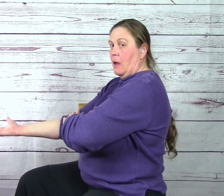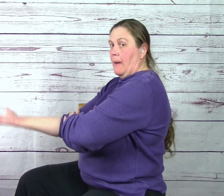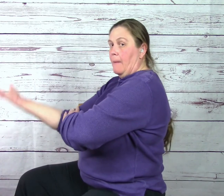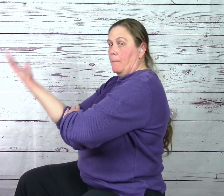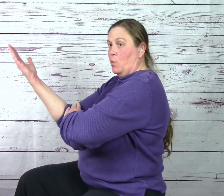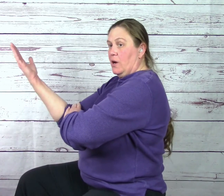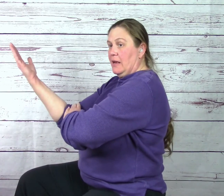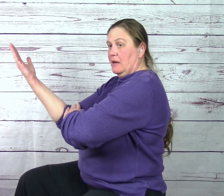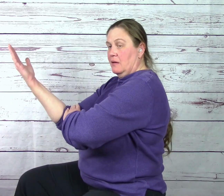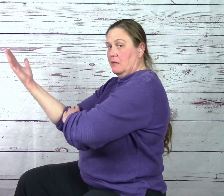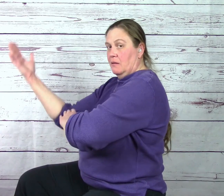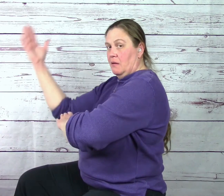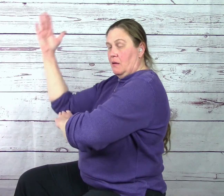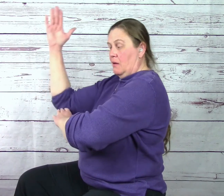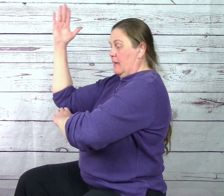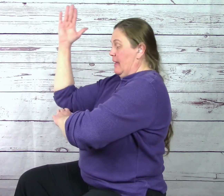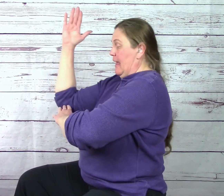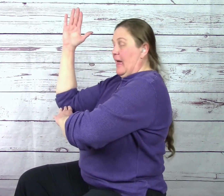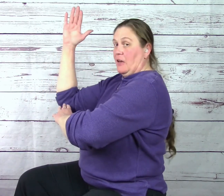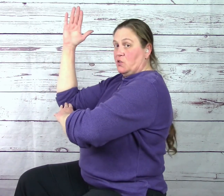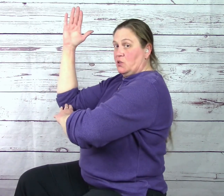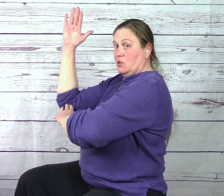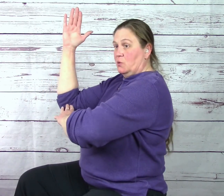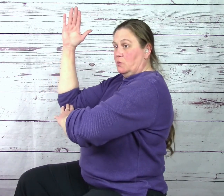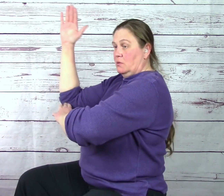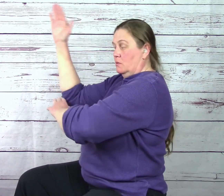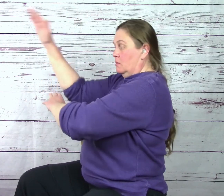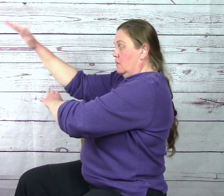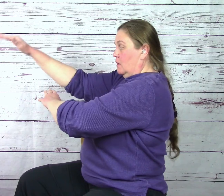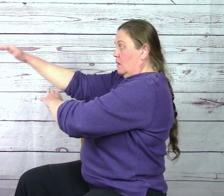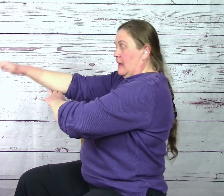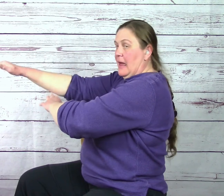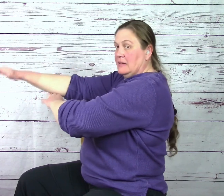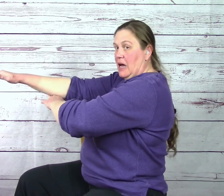Morning. After afternoon. And not.